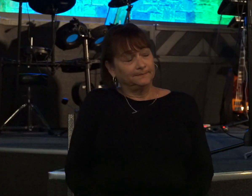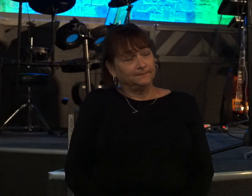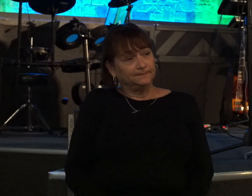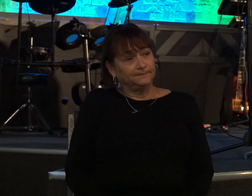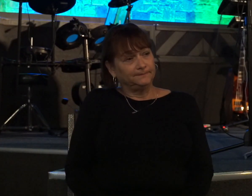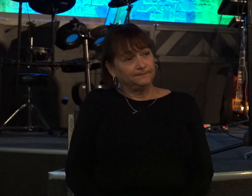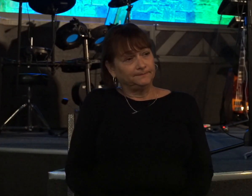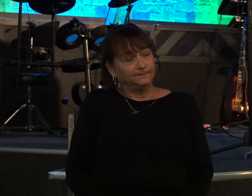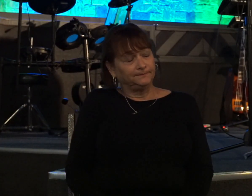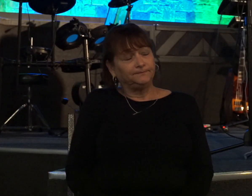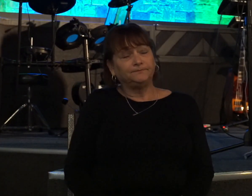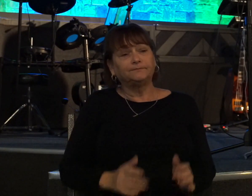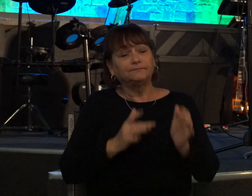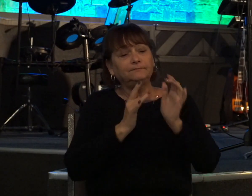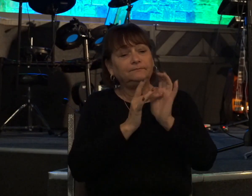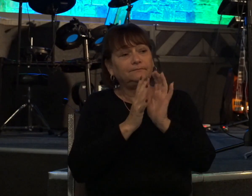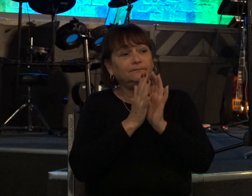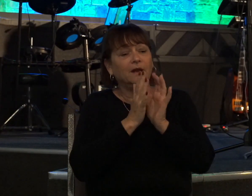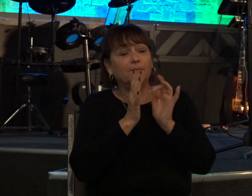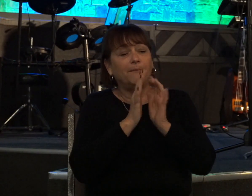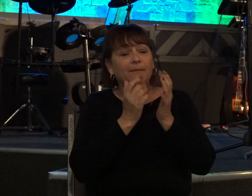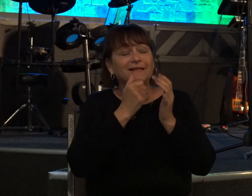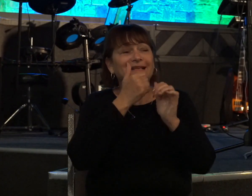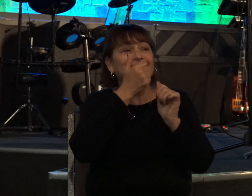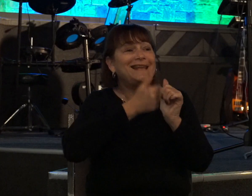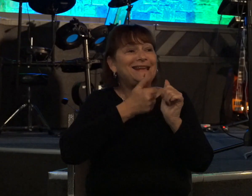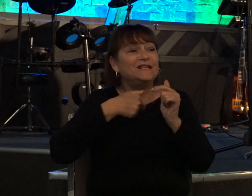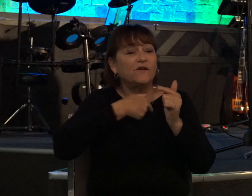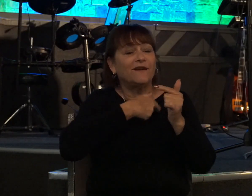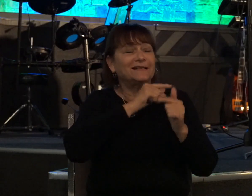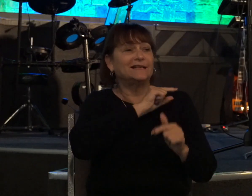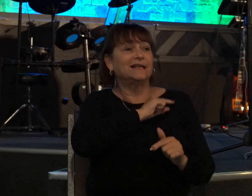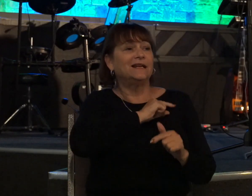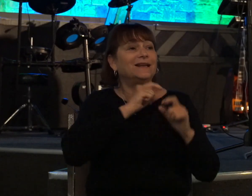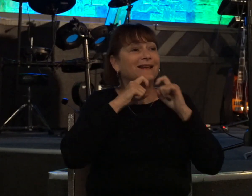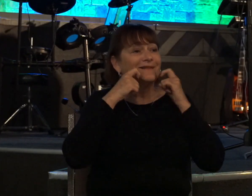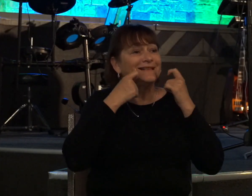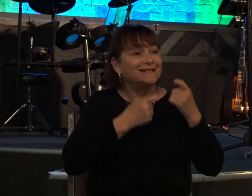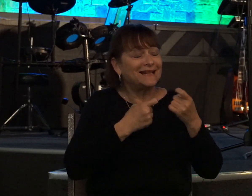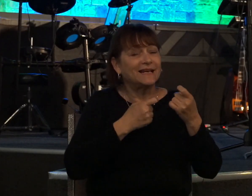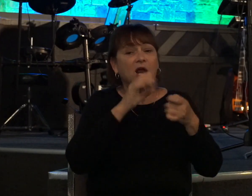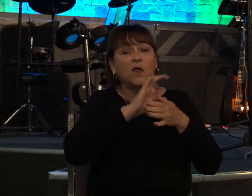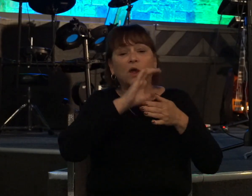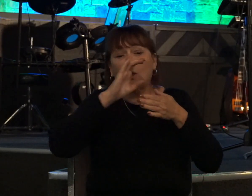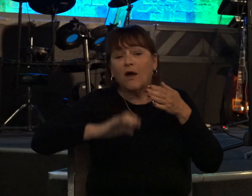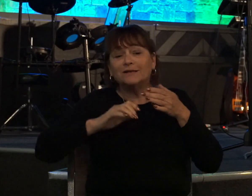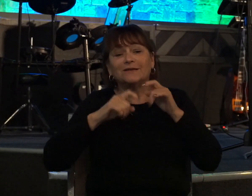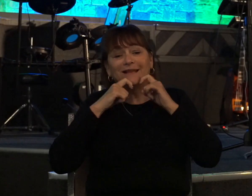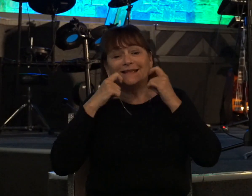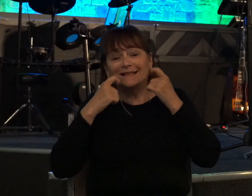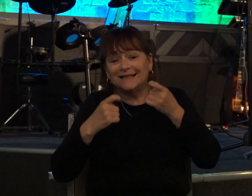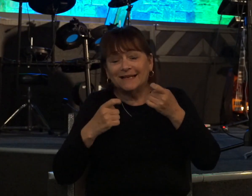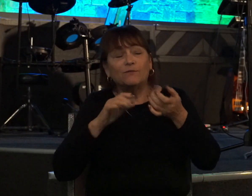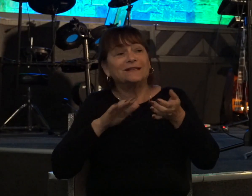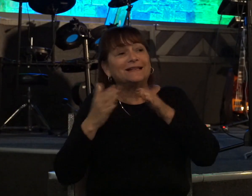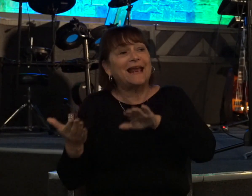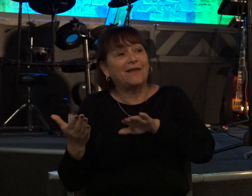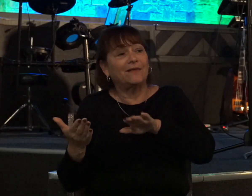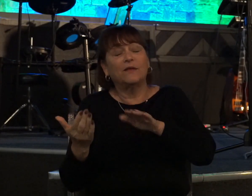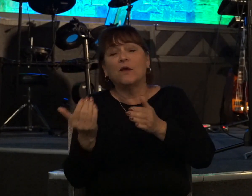the Bible says that every single one of us were guilty of sin and the consequences of those sins was death the wages of sin